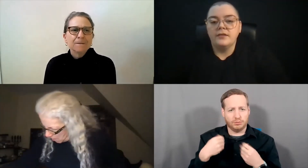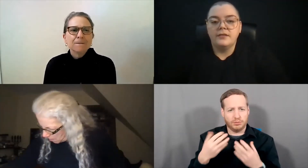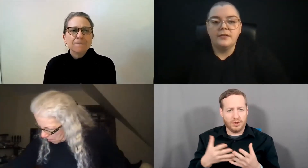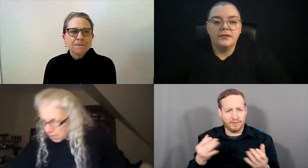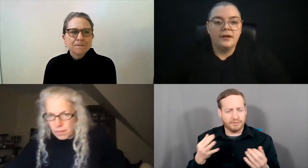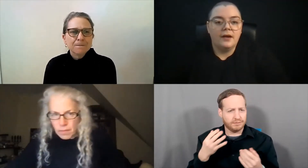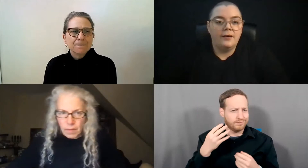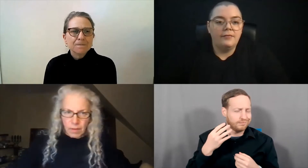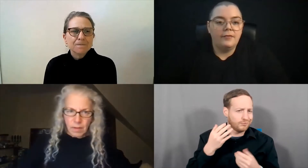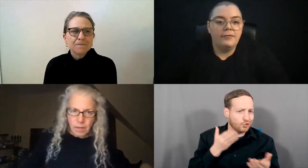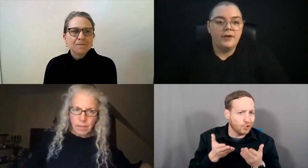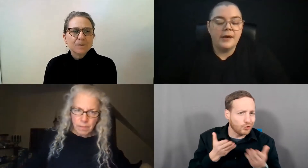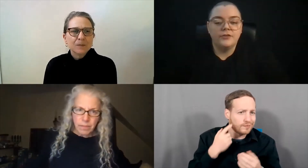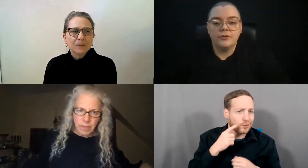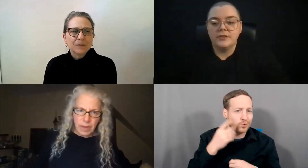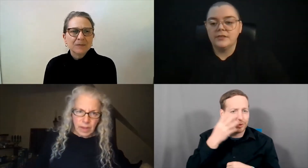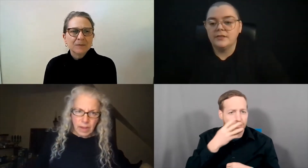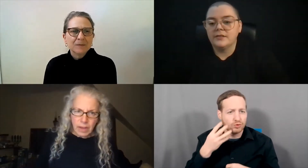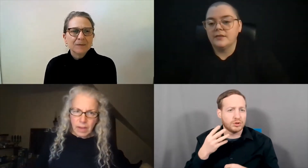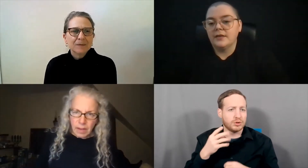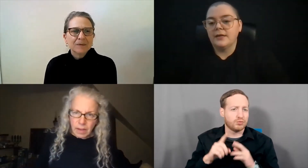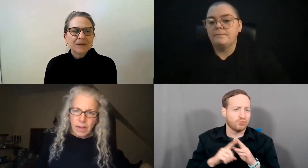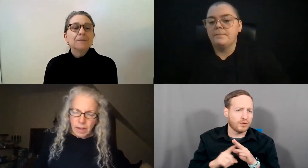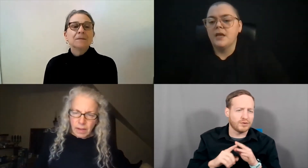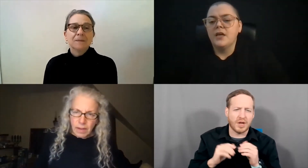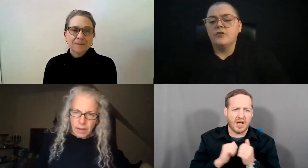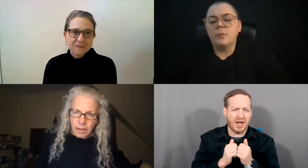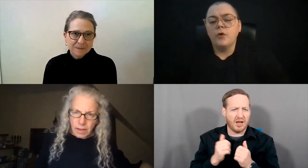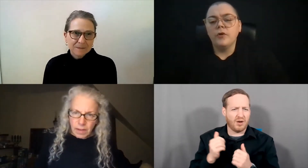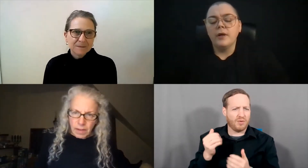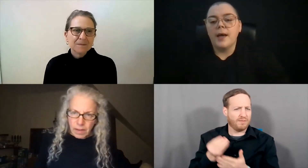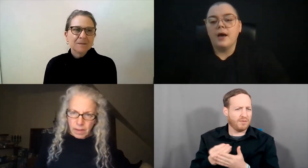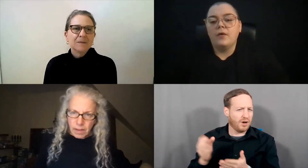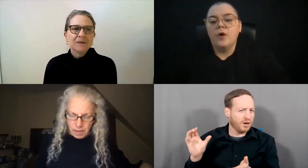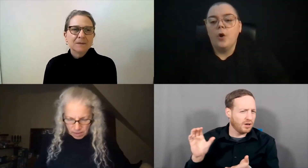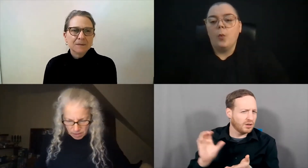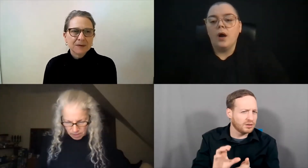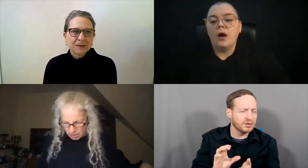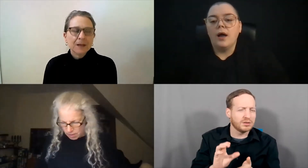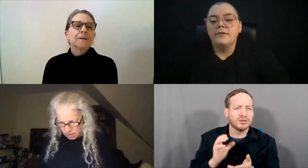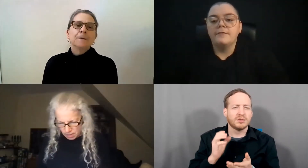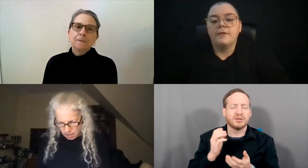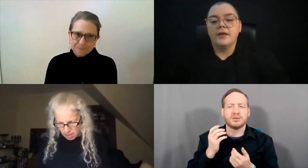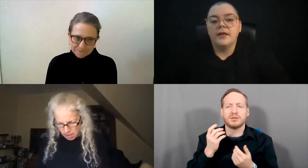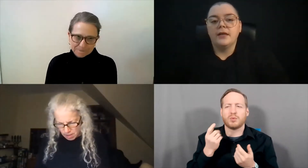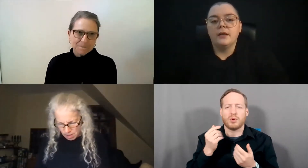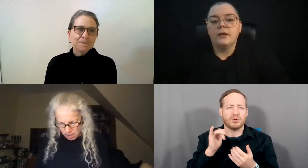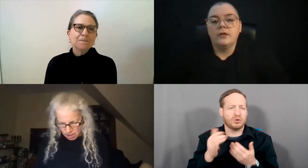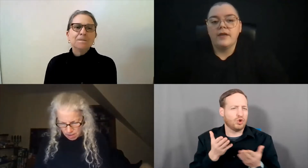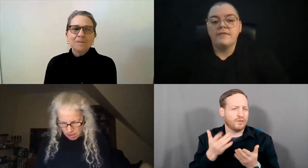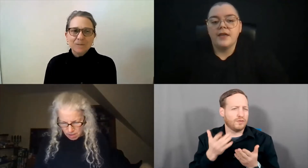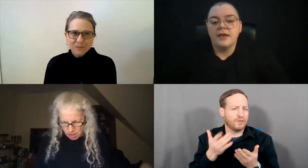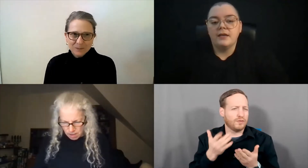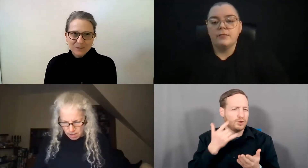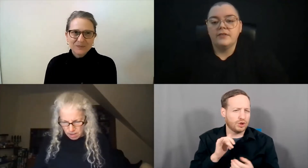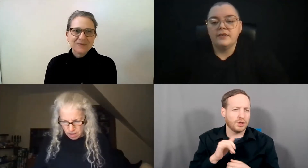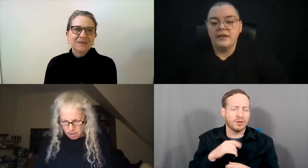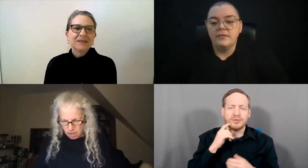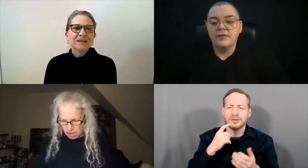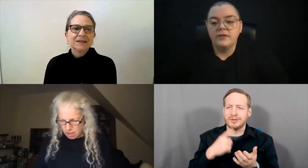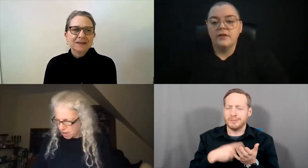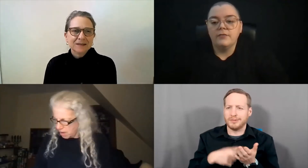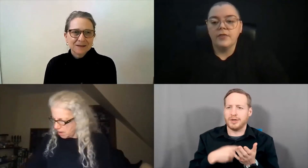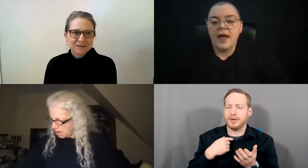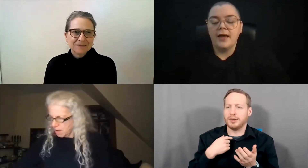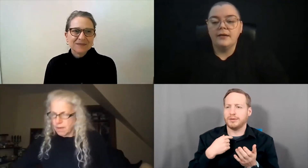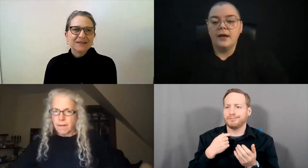Northeast in Massachusetts. So I'm wondering about what kind of funding Deaf Inc. receives